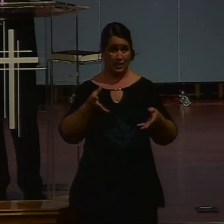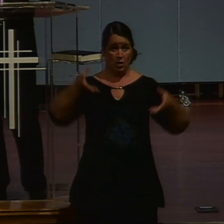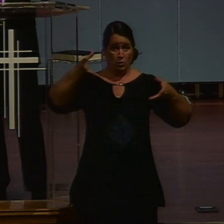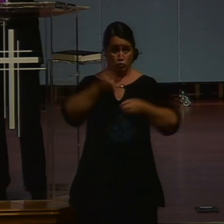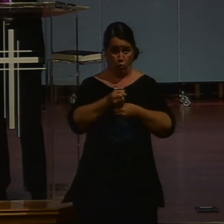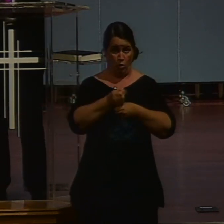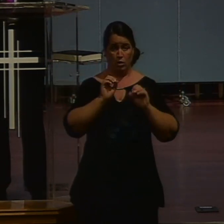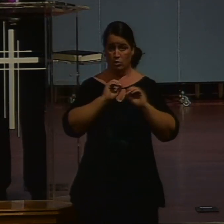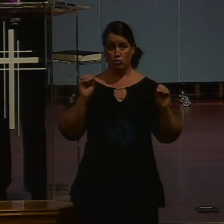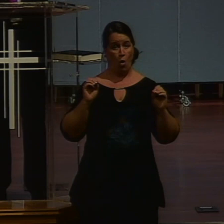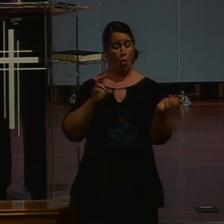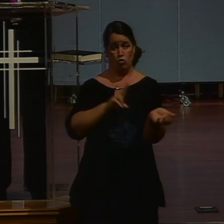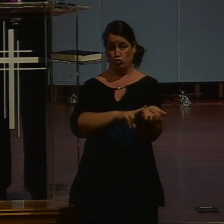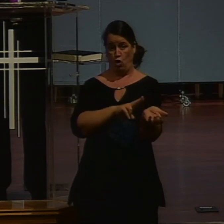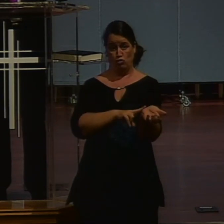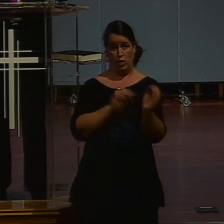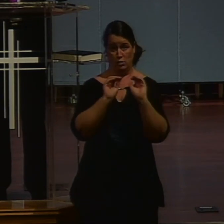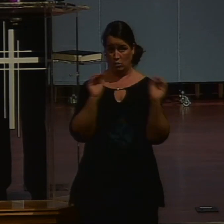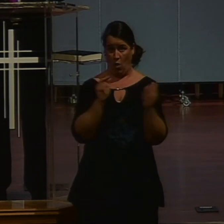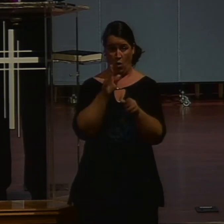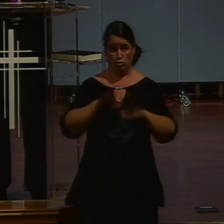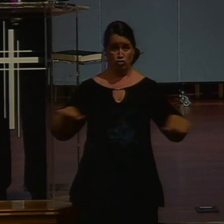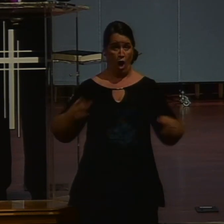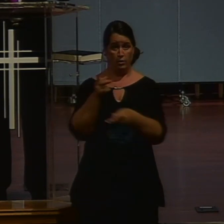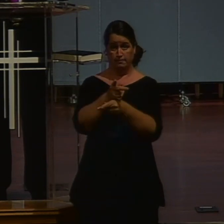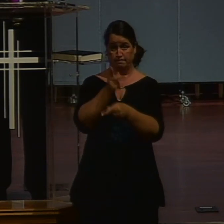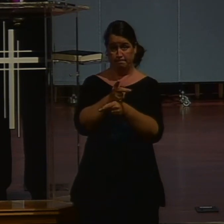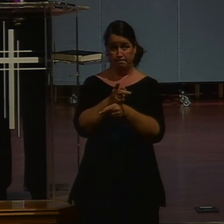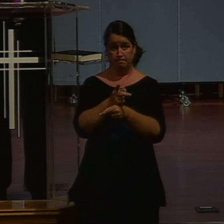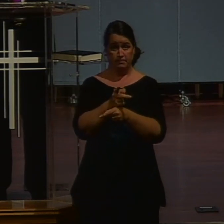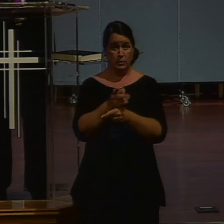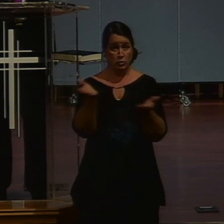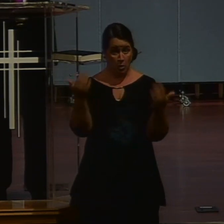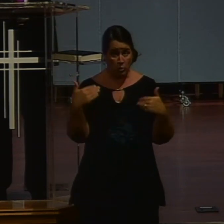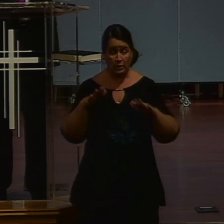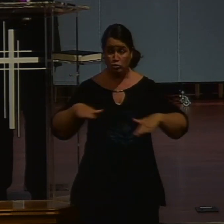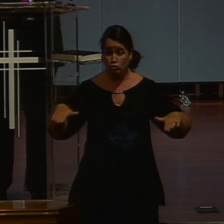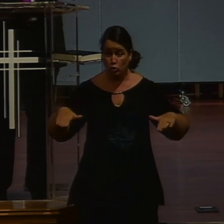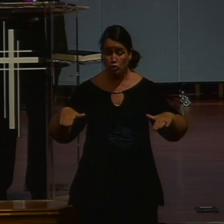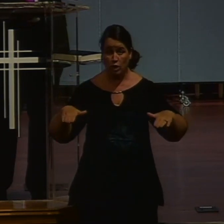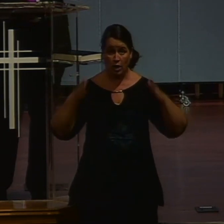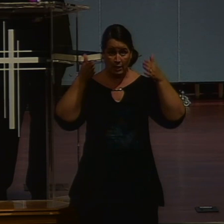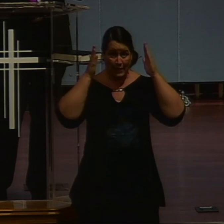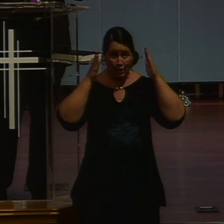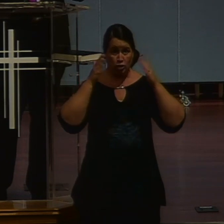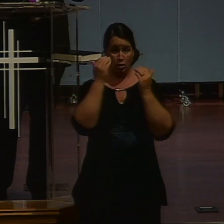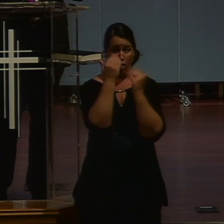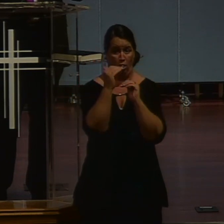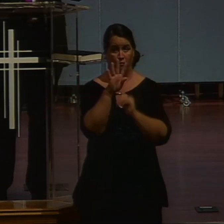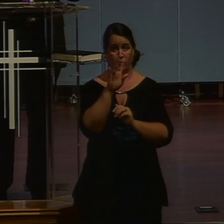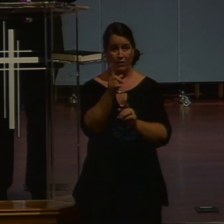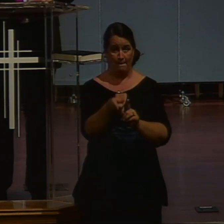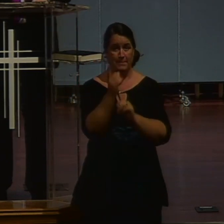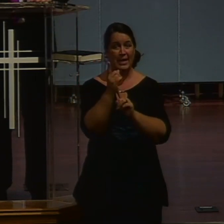not going to have nurseries, so the kiddos will be with us. And so their attention span is only so long. We're going to get her done in 45 minutes. It's